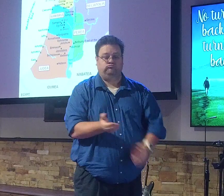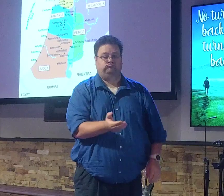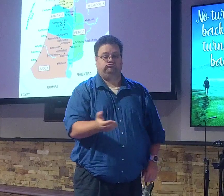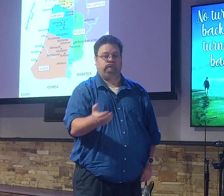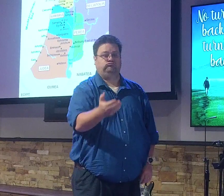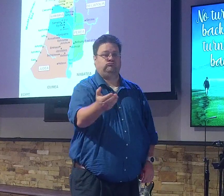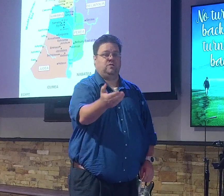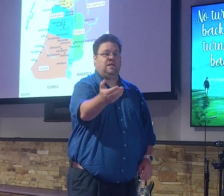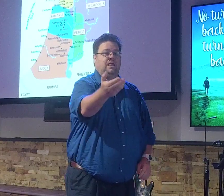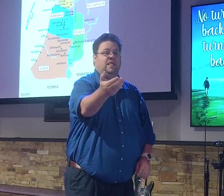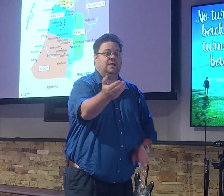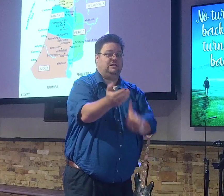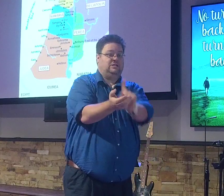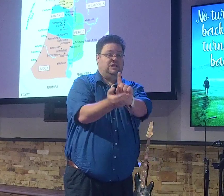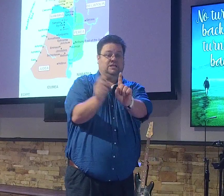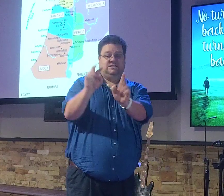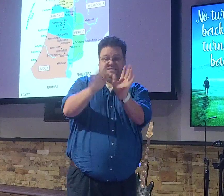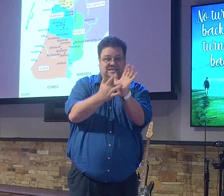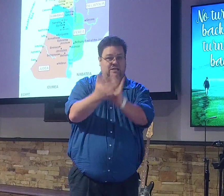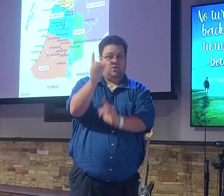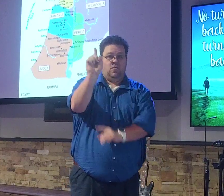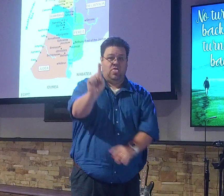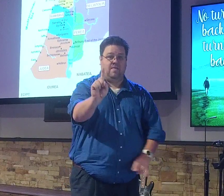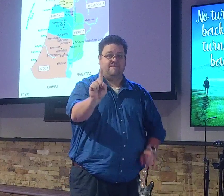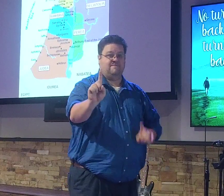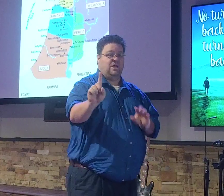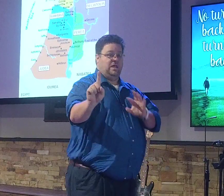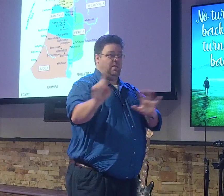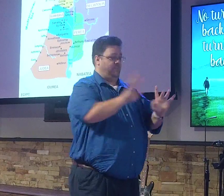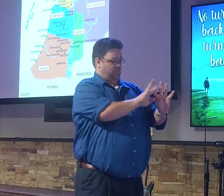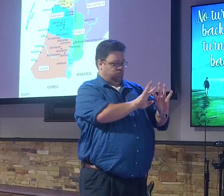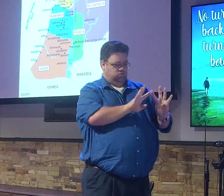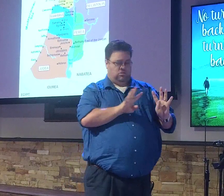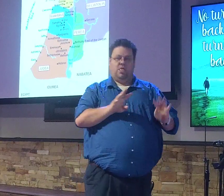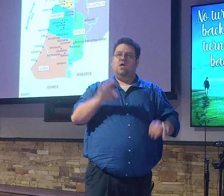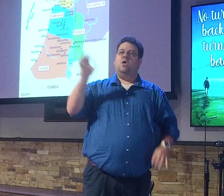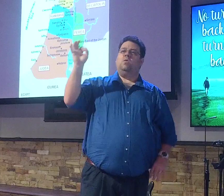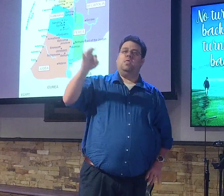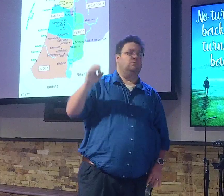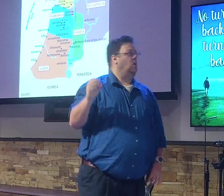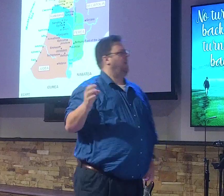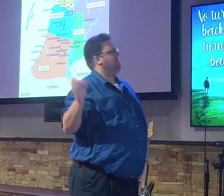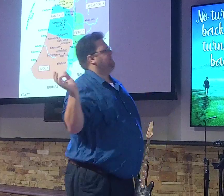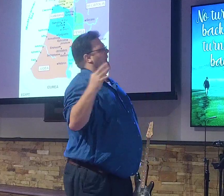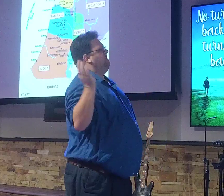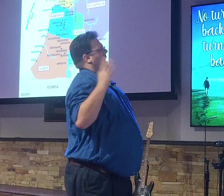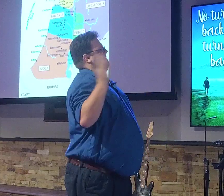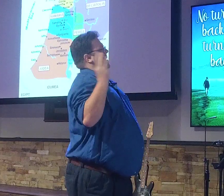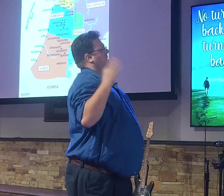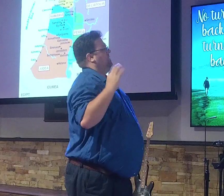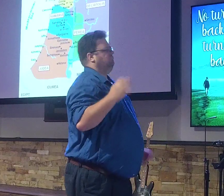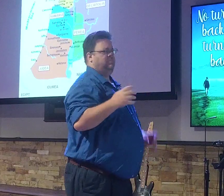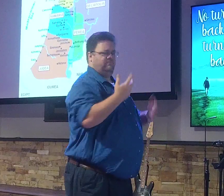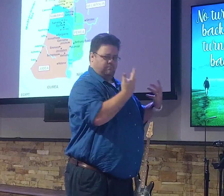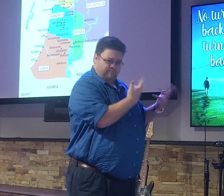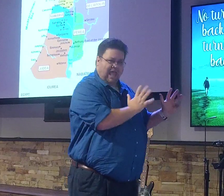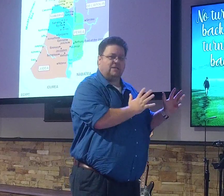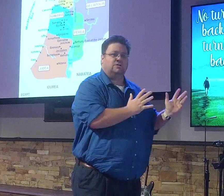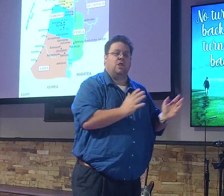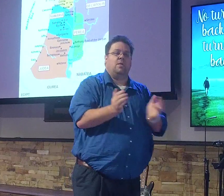speaking, he said to Simon Peter, he said, Launch out into the deep, and let down your nets for a drought, big catch of fish. And Simon